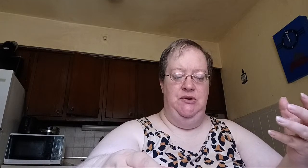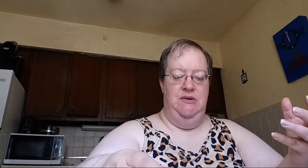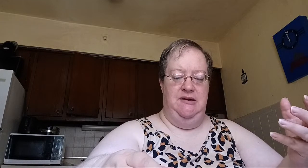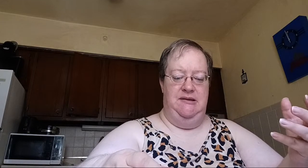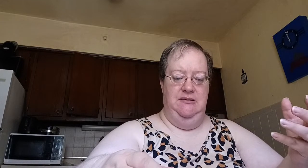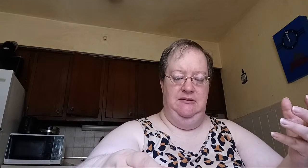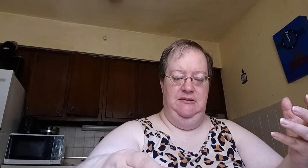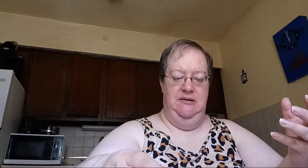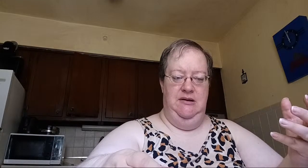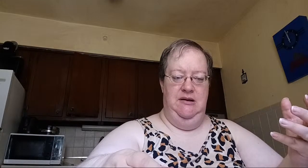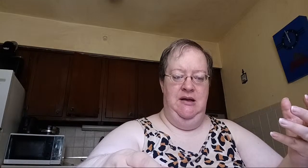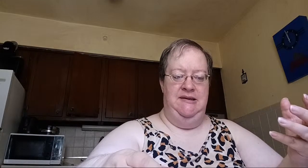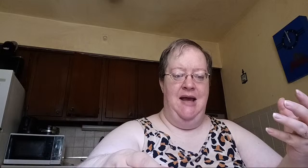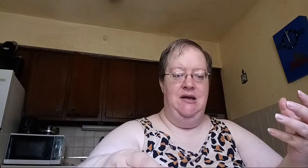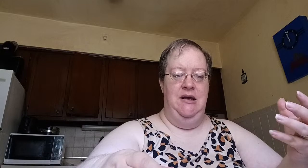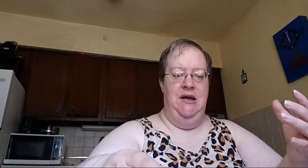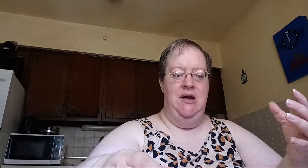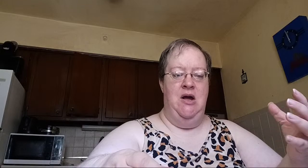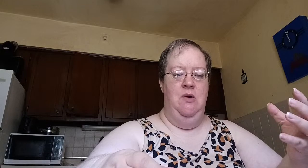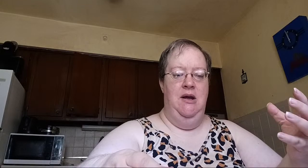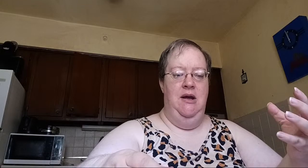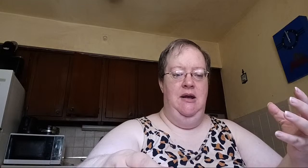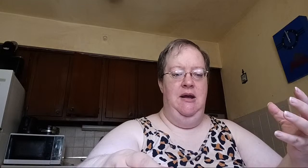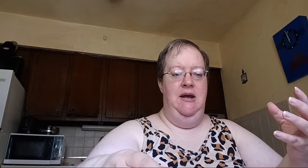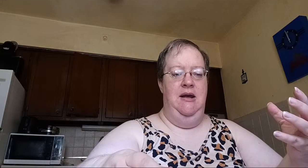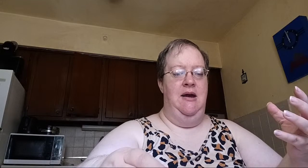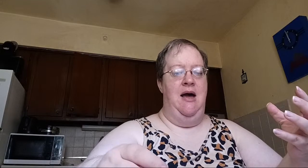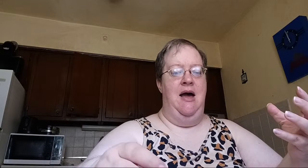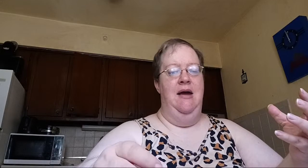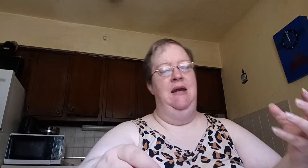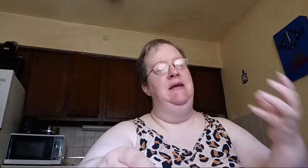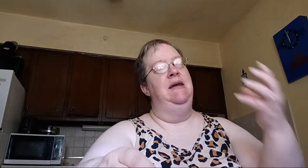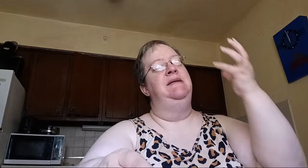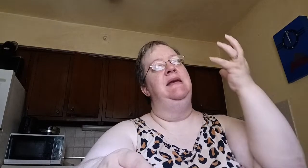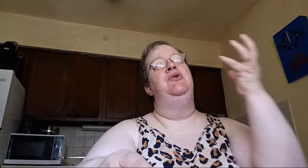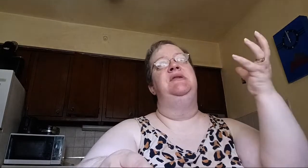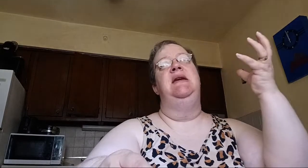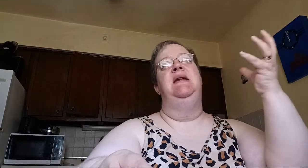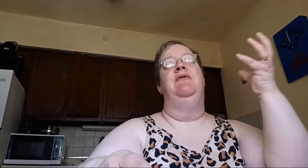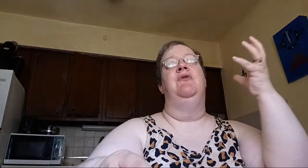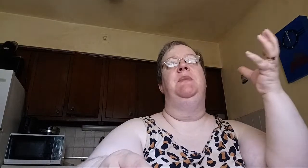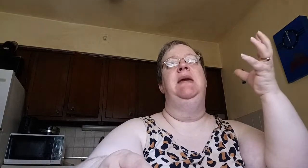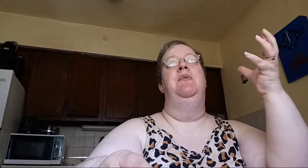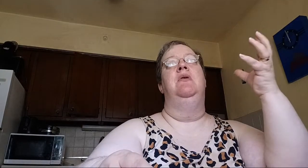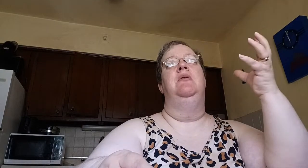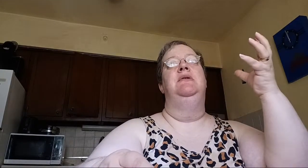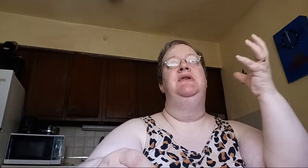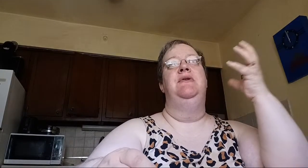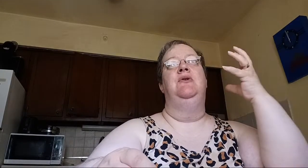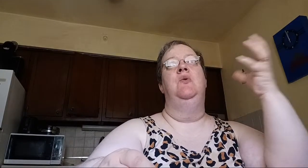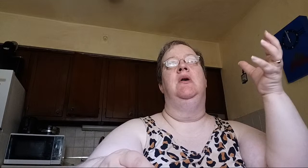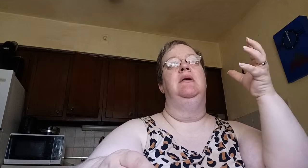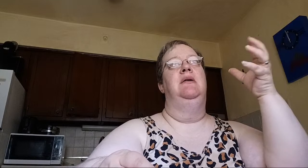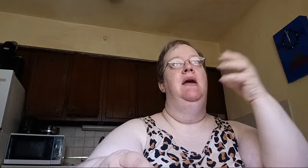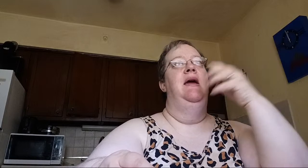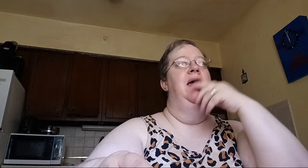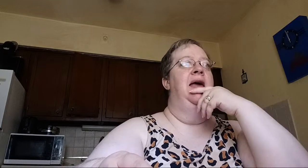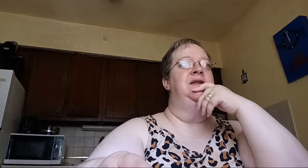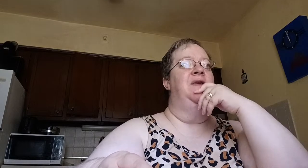this. It's not, you know, he's interceding for the people to the Lord. And it's a very